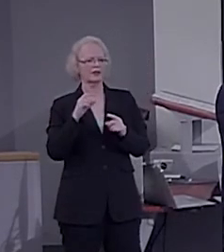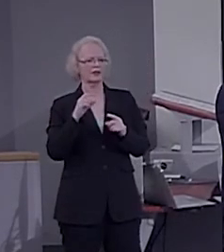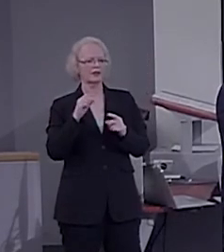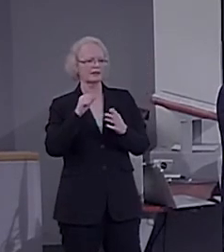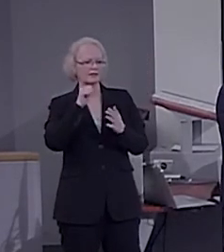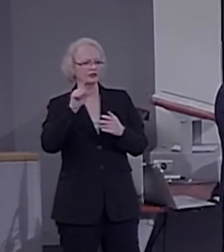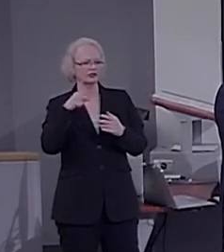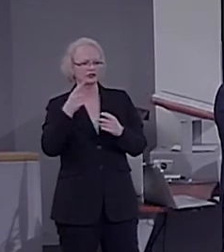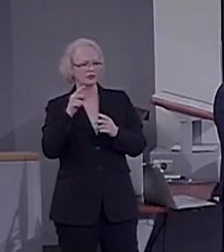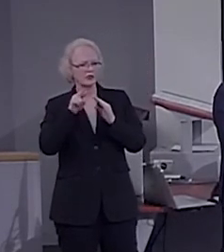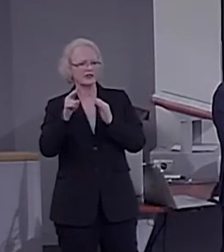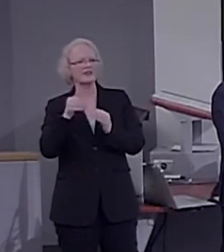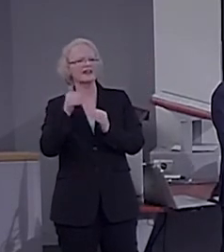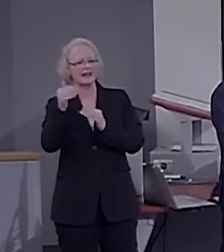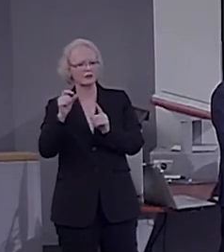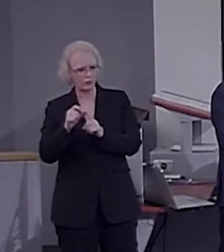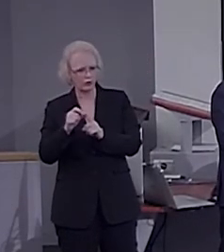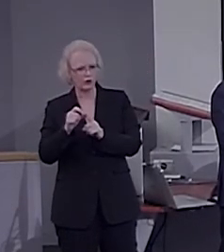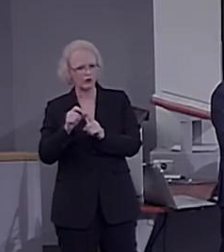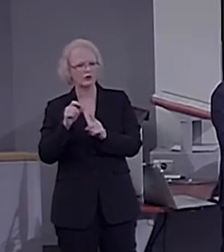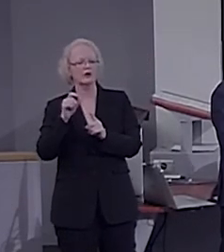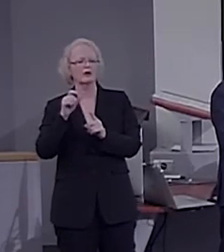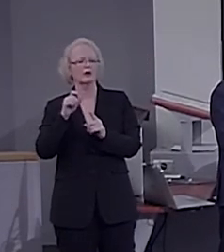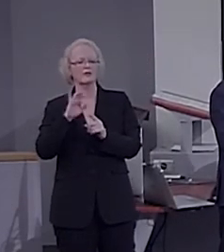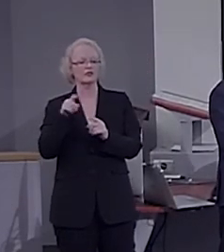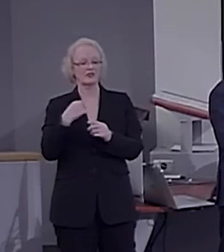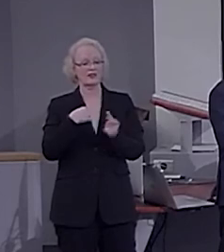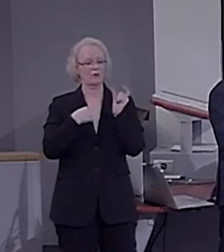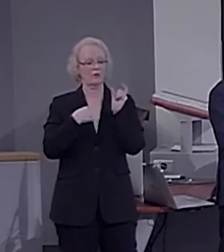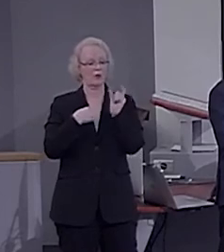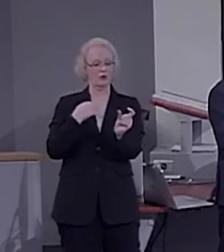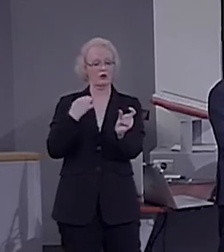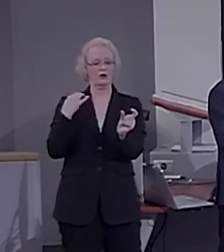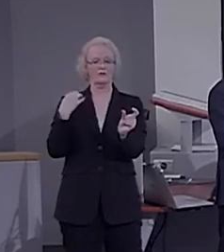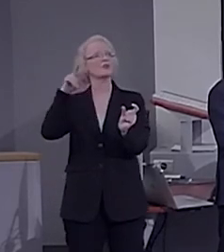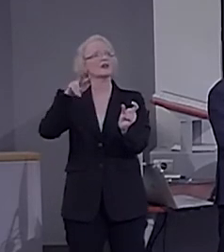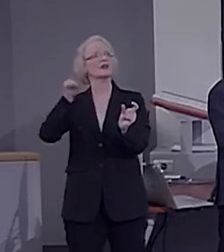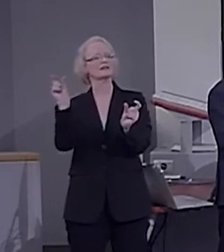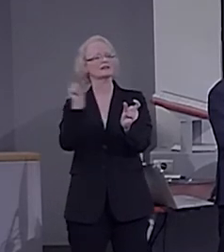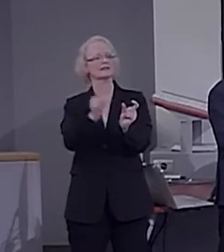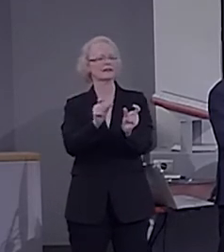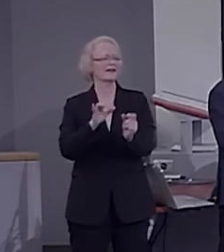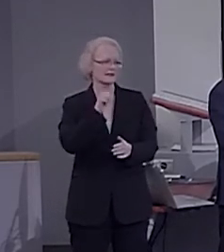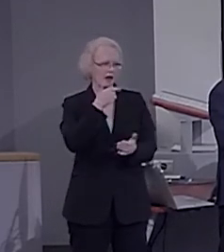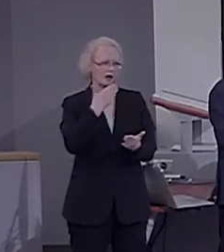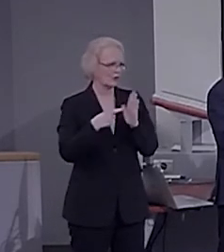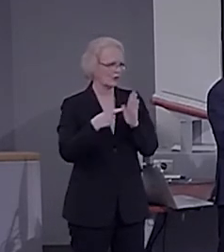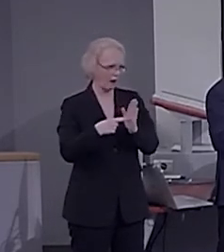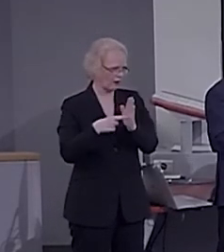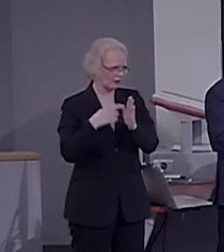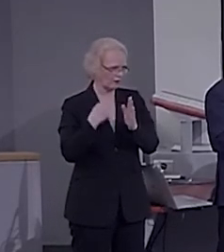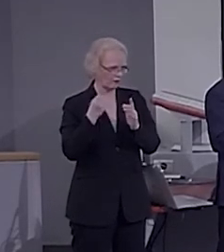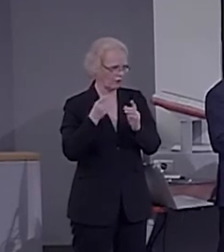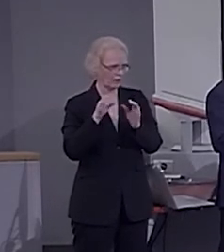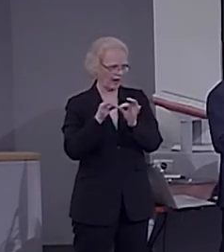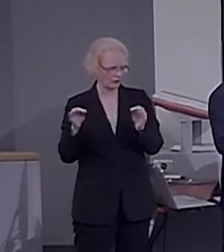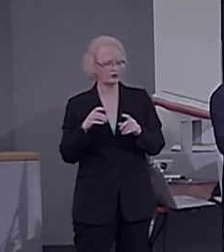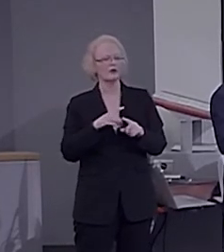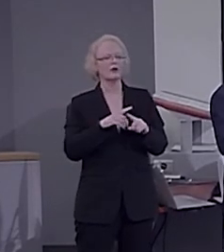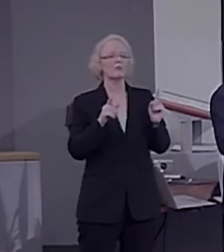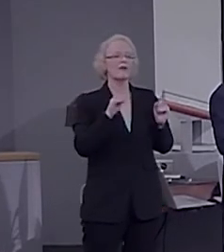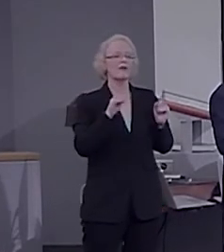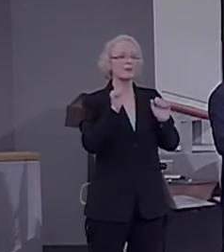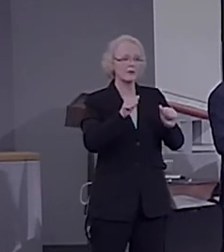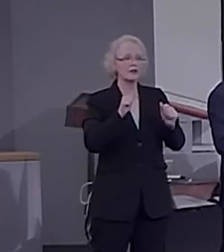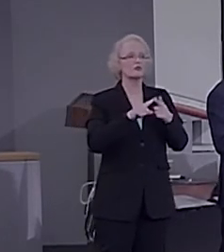word or the preceding two words, it's not a good model of language. So, but the ability to predict entire tree structures, I think that